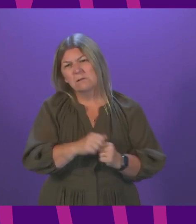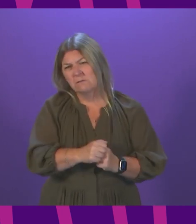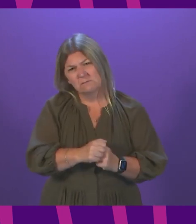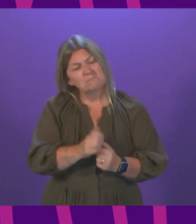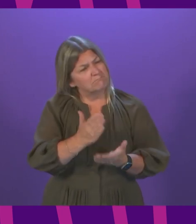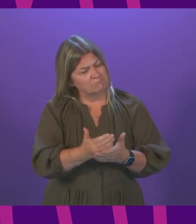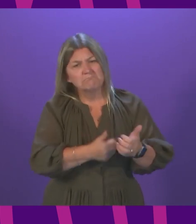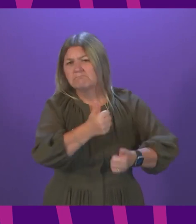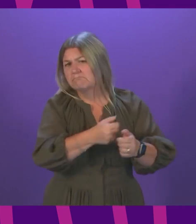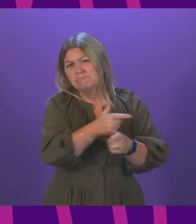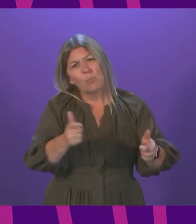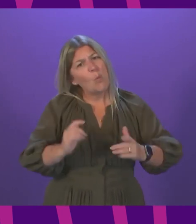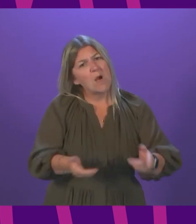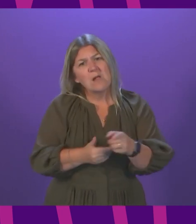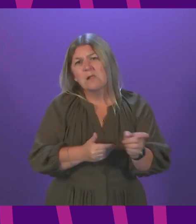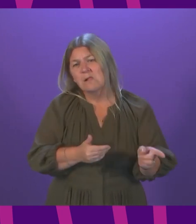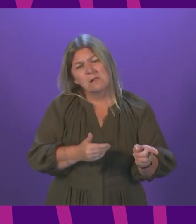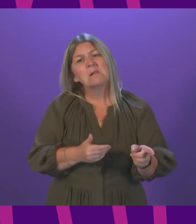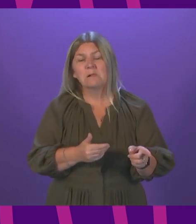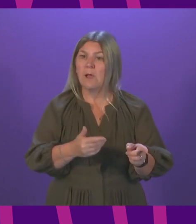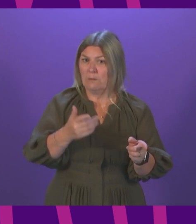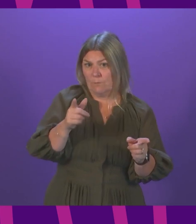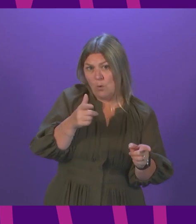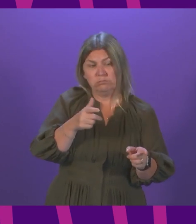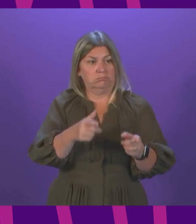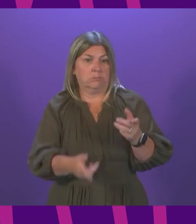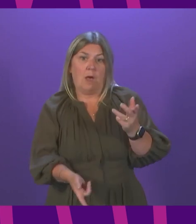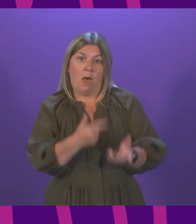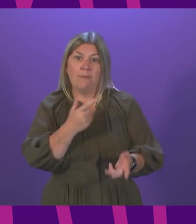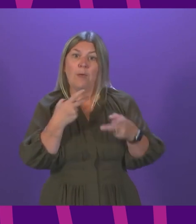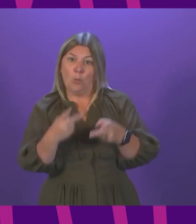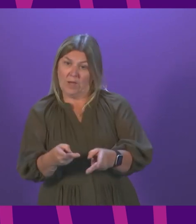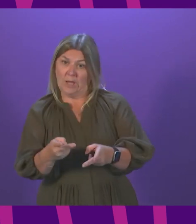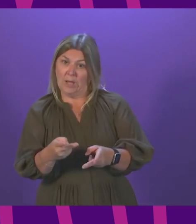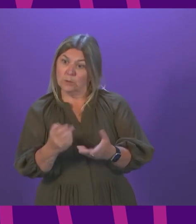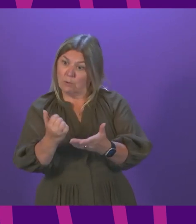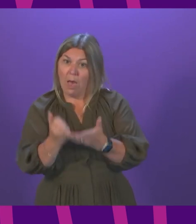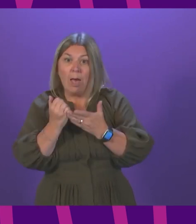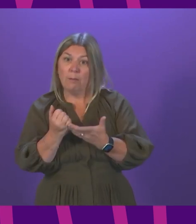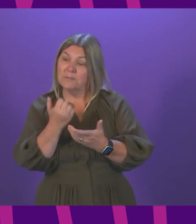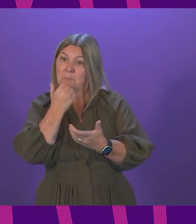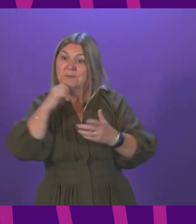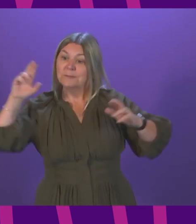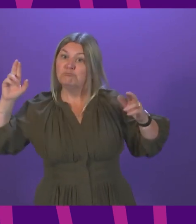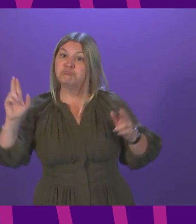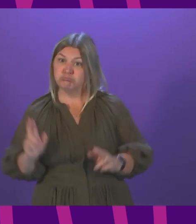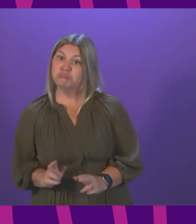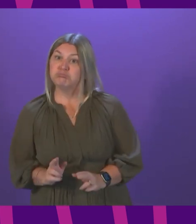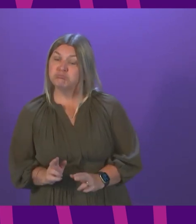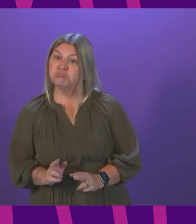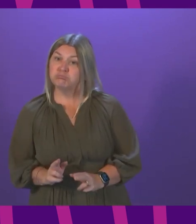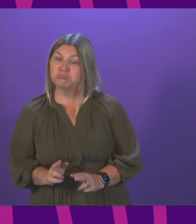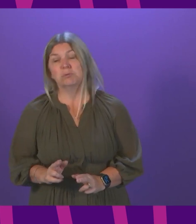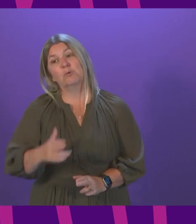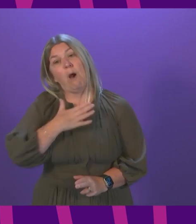part of the measures that are now, of course, seeing case numbers decline and decline quite rapidly. So let me